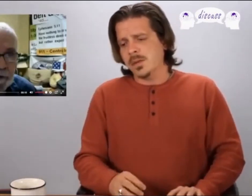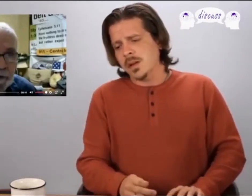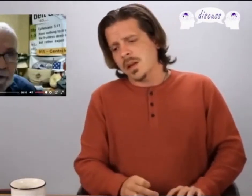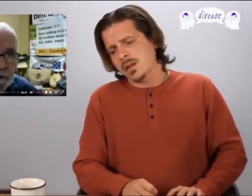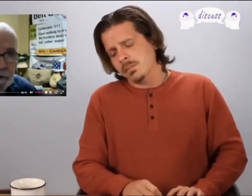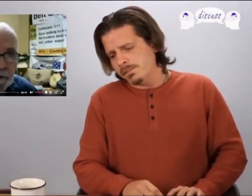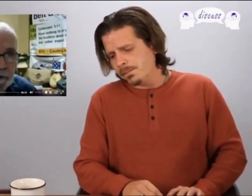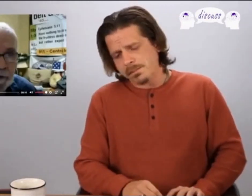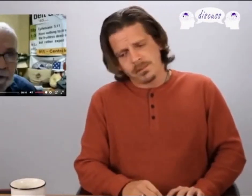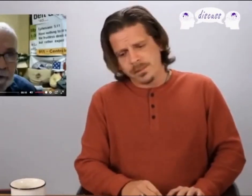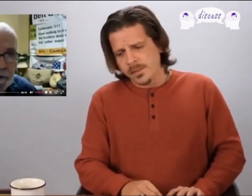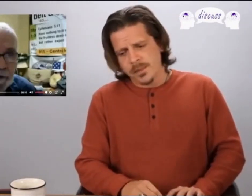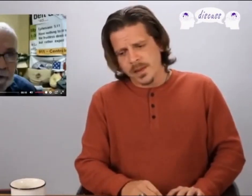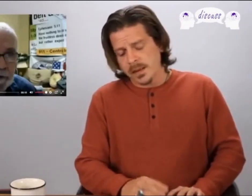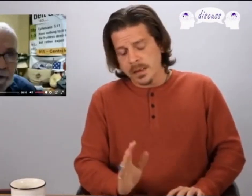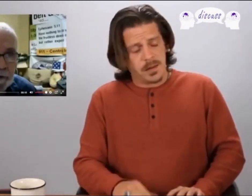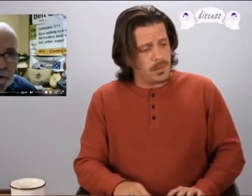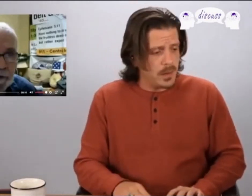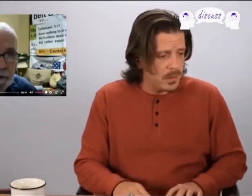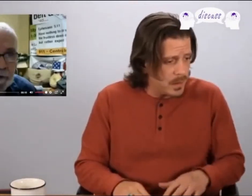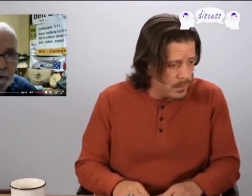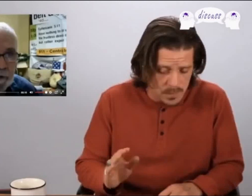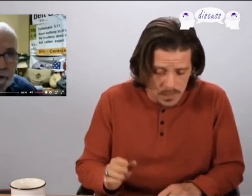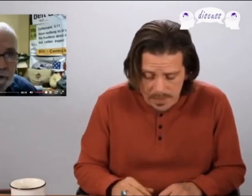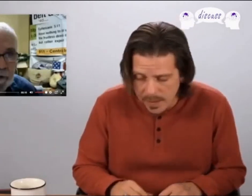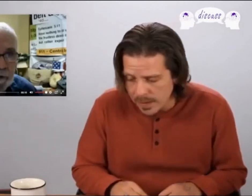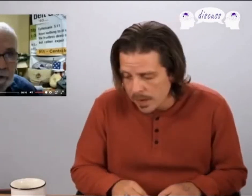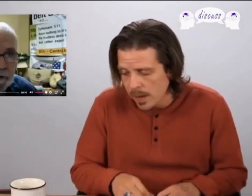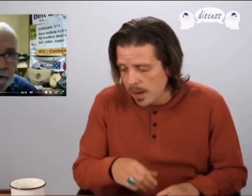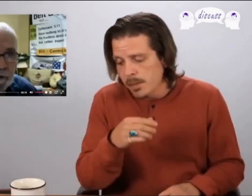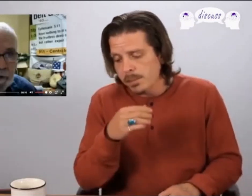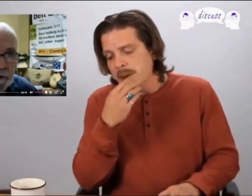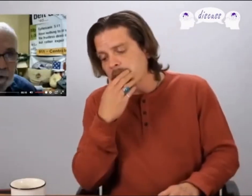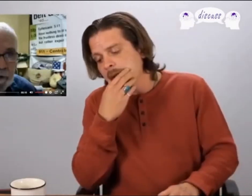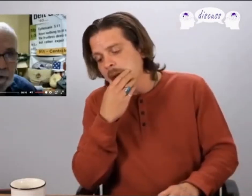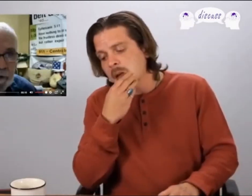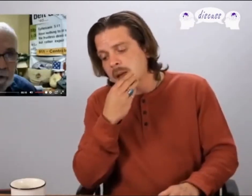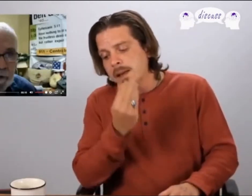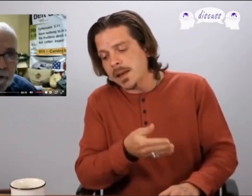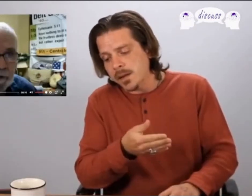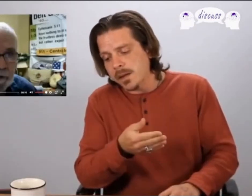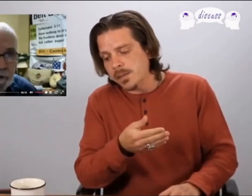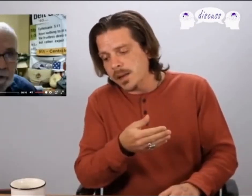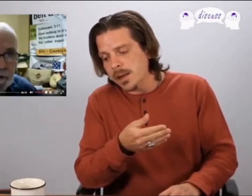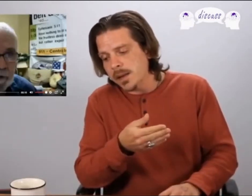it's really quite insane but yeah he actually claims that he